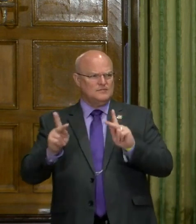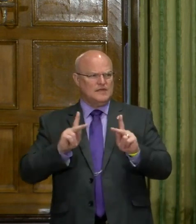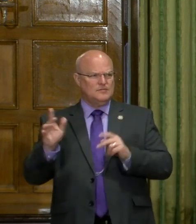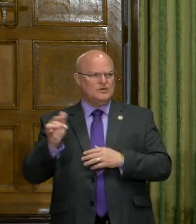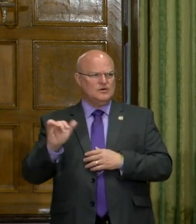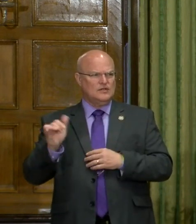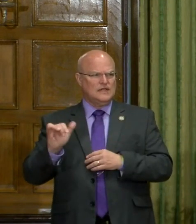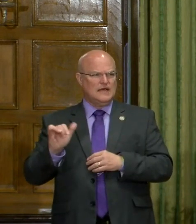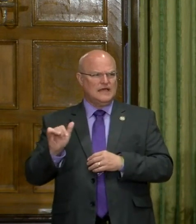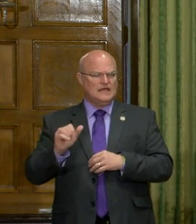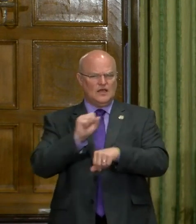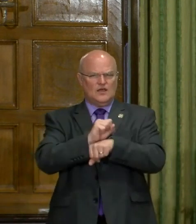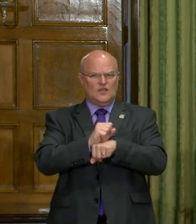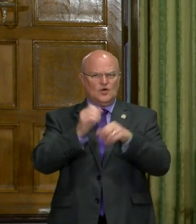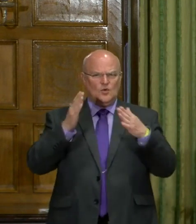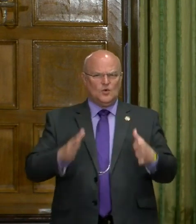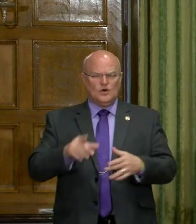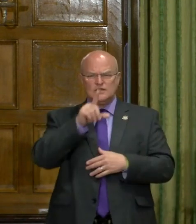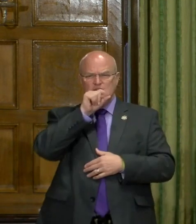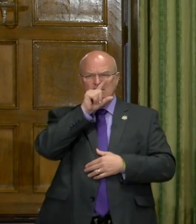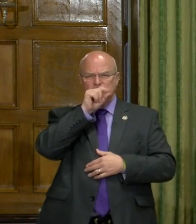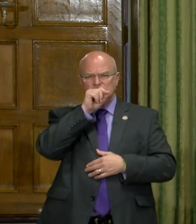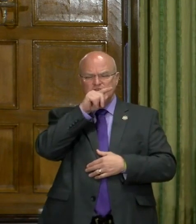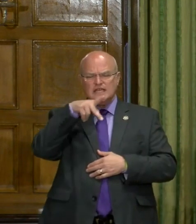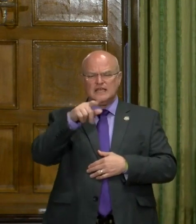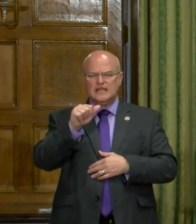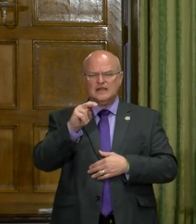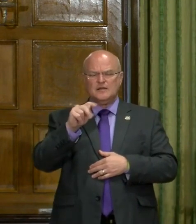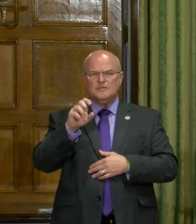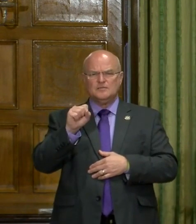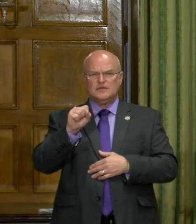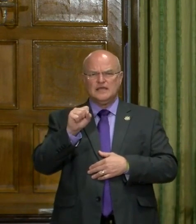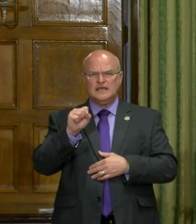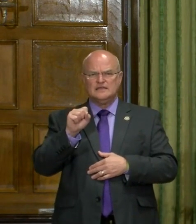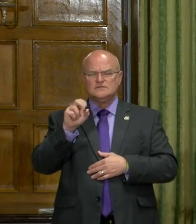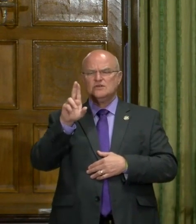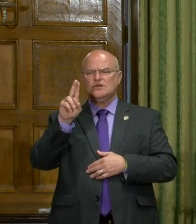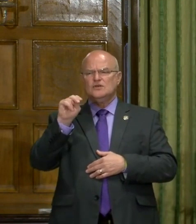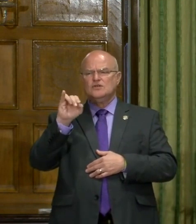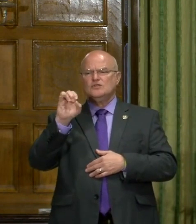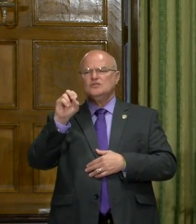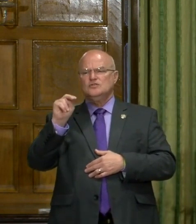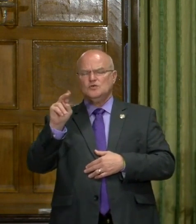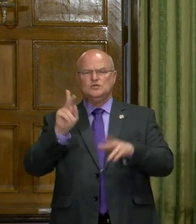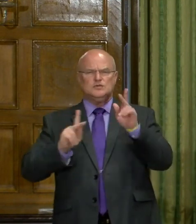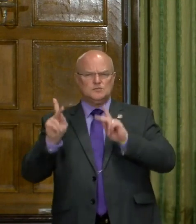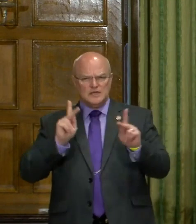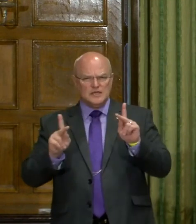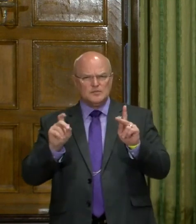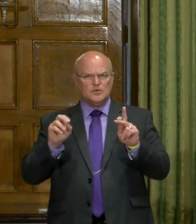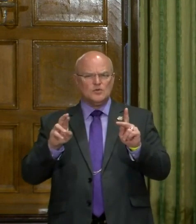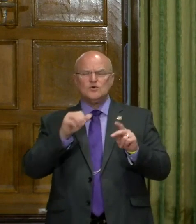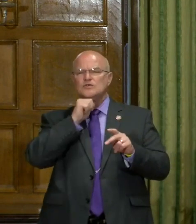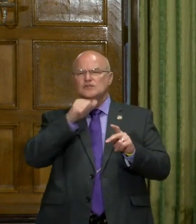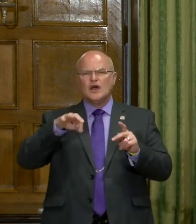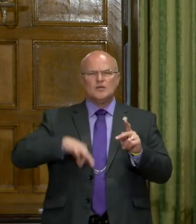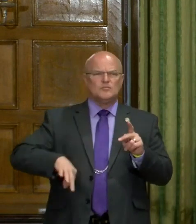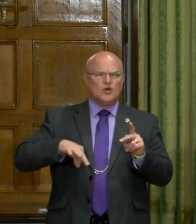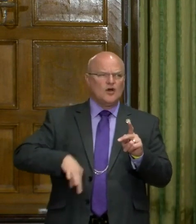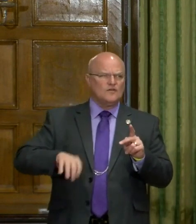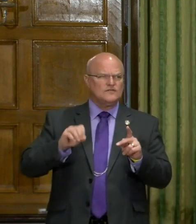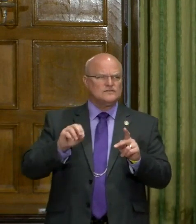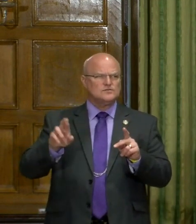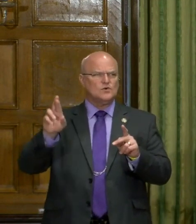like, uh, the workers at the chicken plants or unionized people or nonprofits